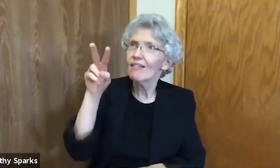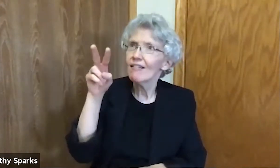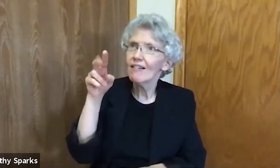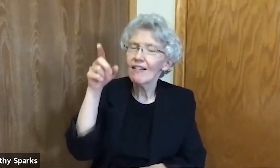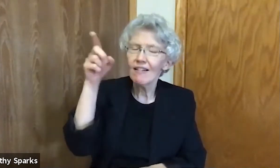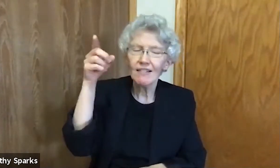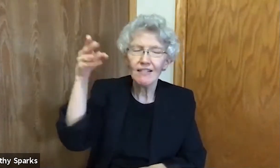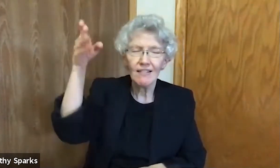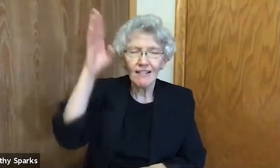guilty.